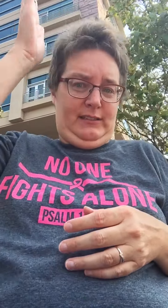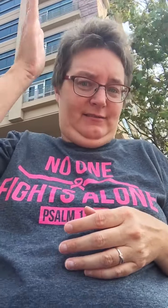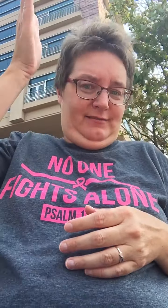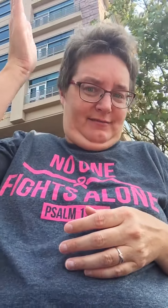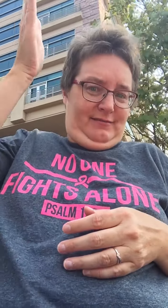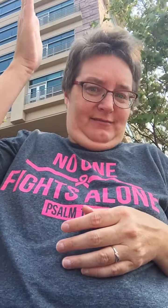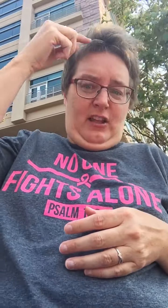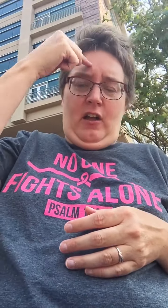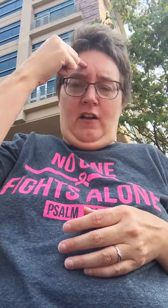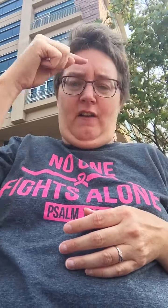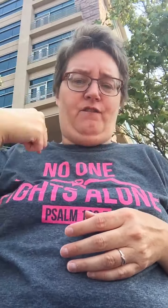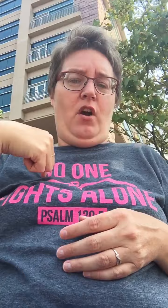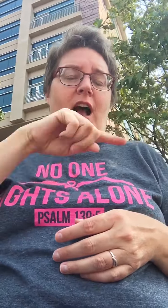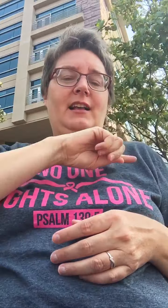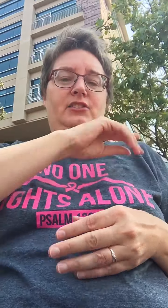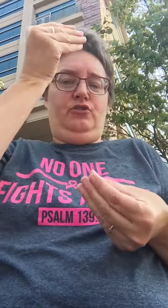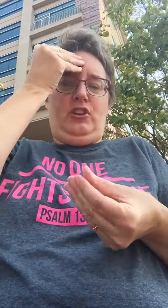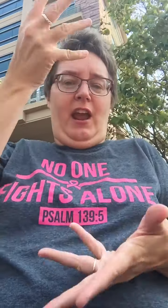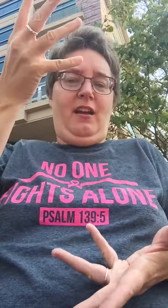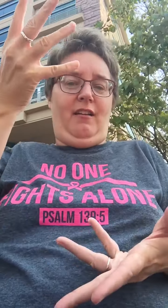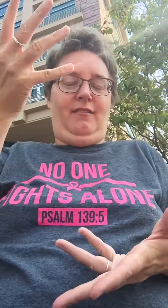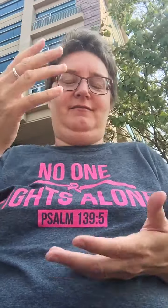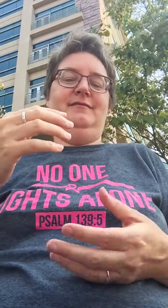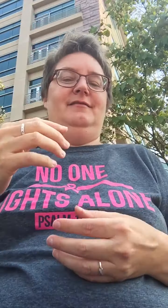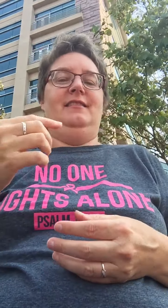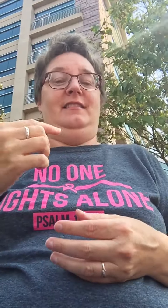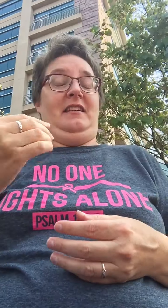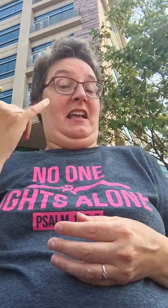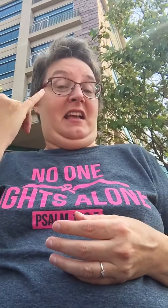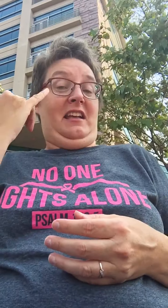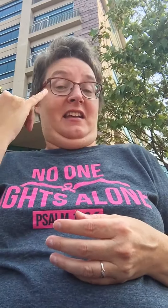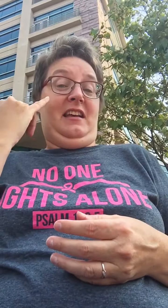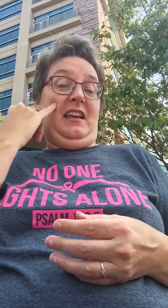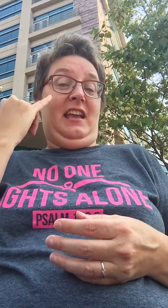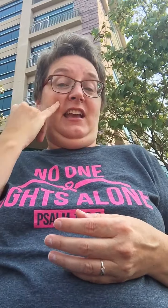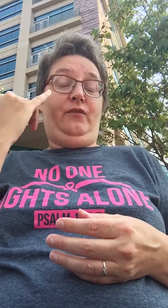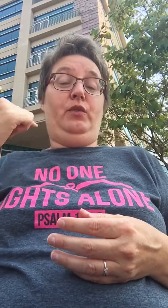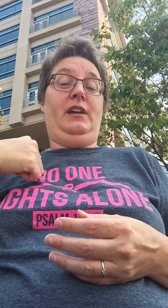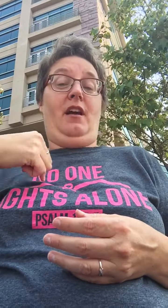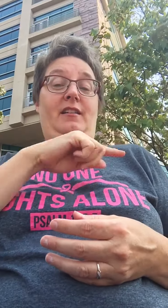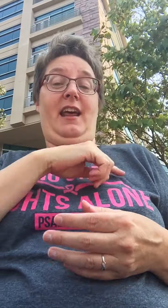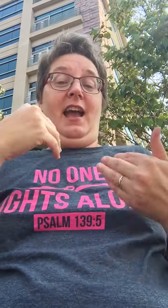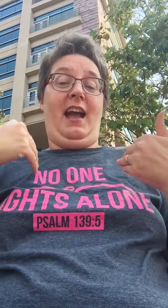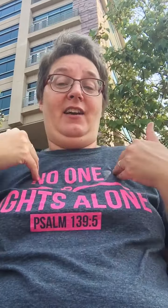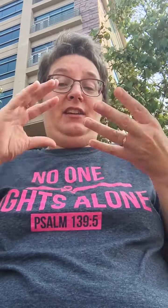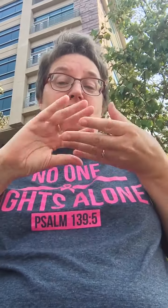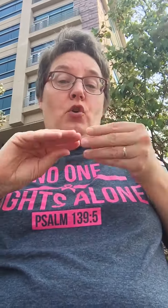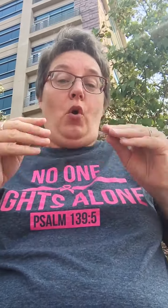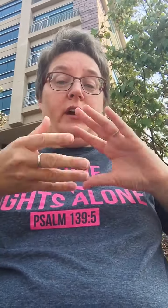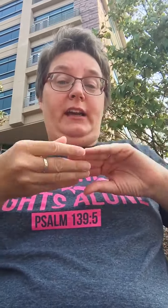for us to share. If we are going to have a story